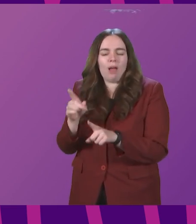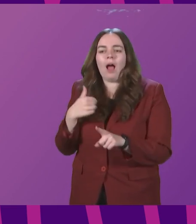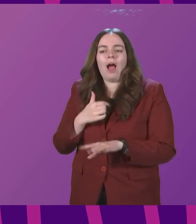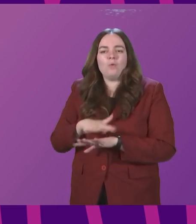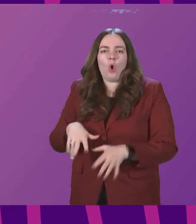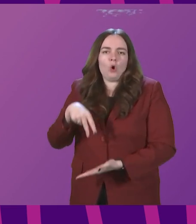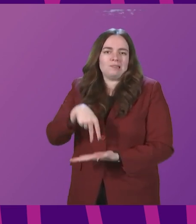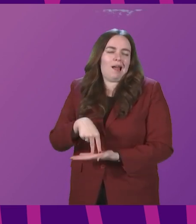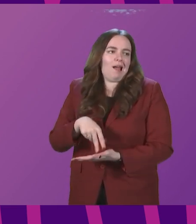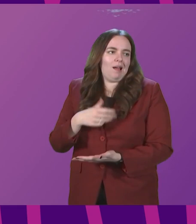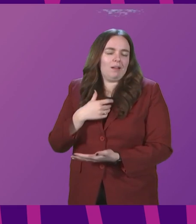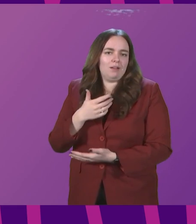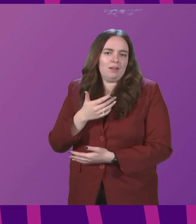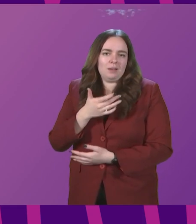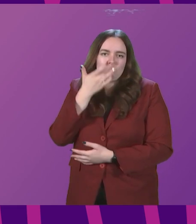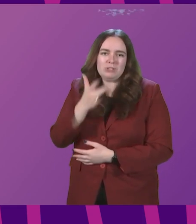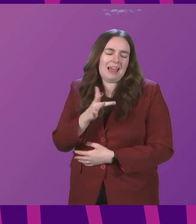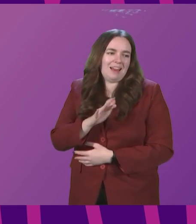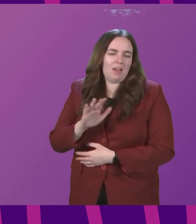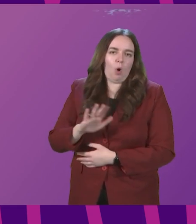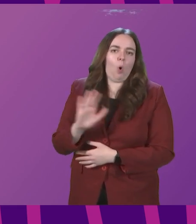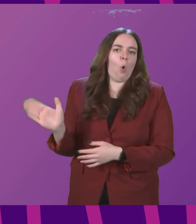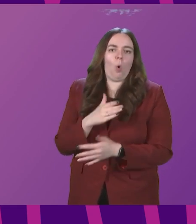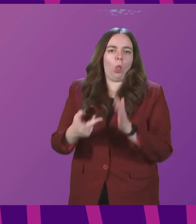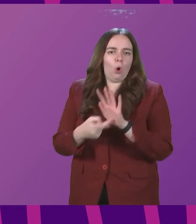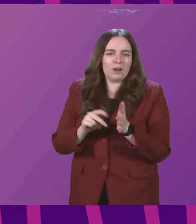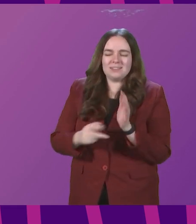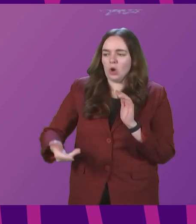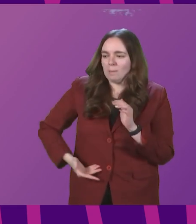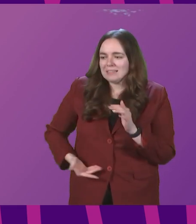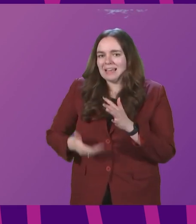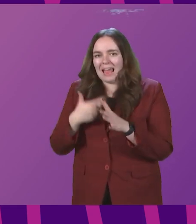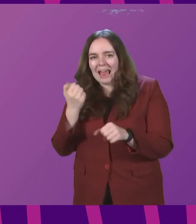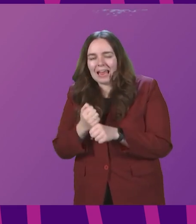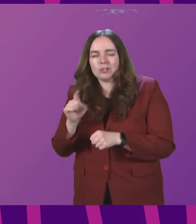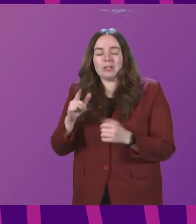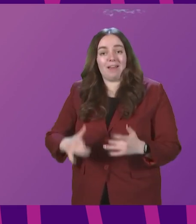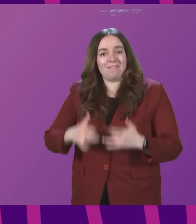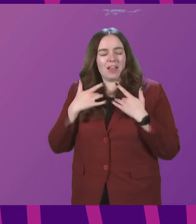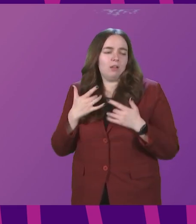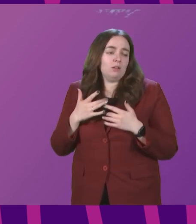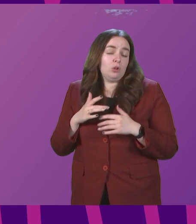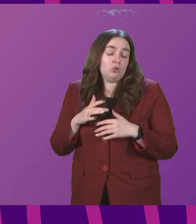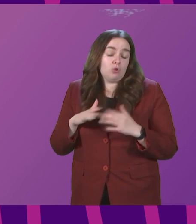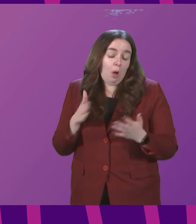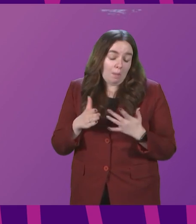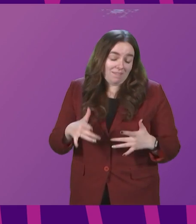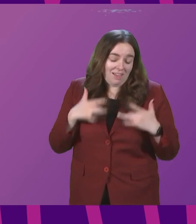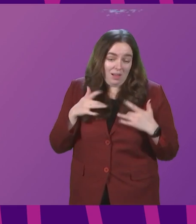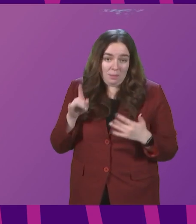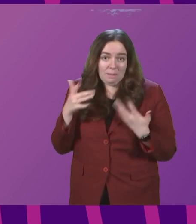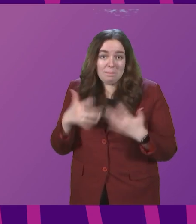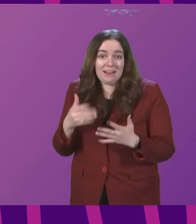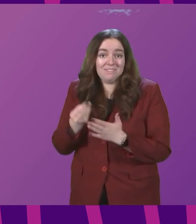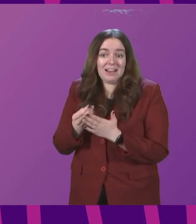stand here and pretend that every single organisation, business agency that feels, doesn't just feel, that will have had a financial